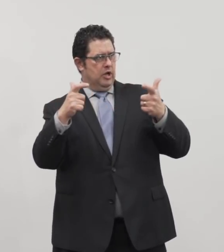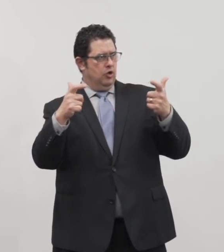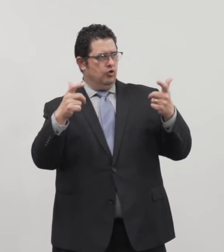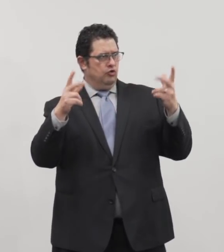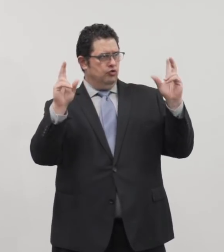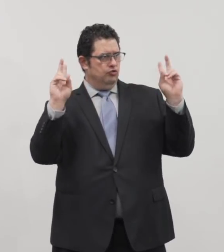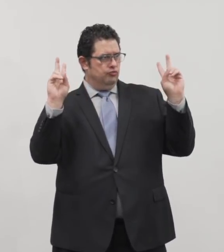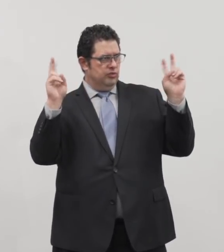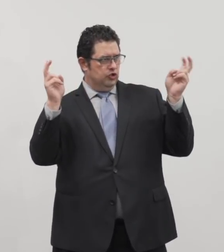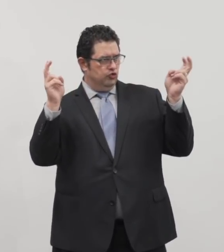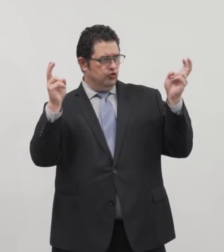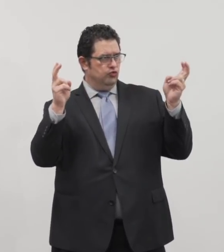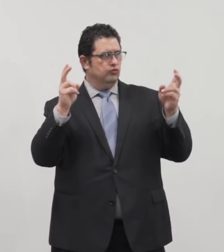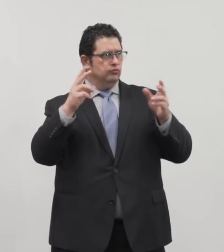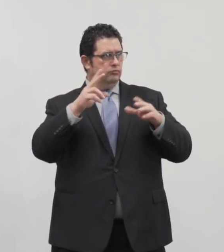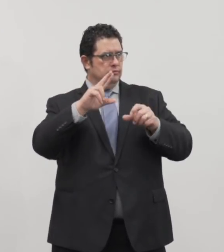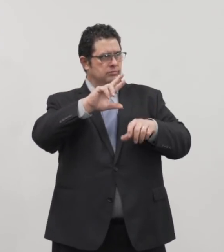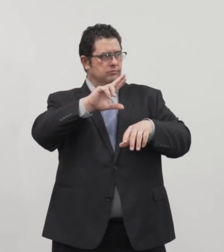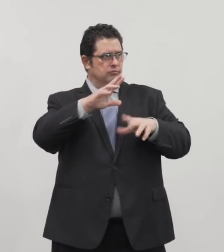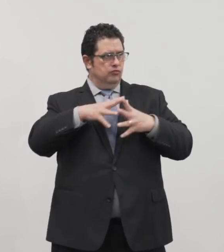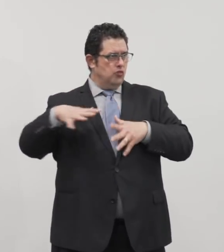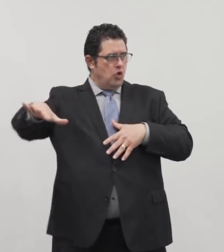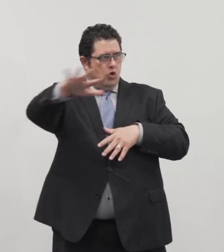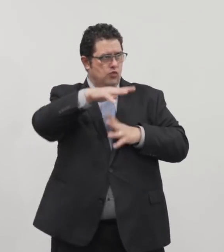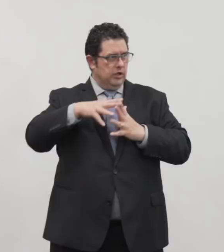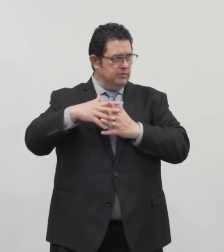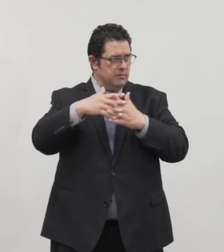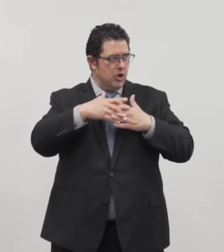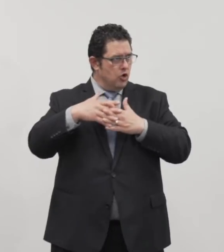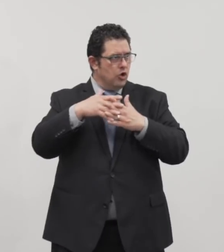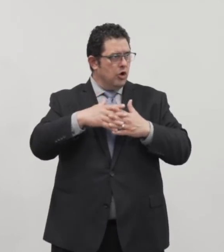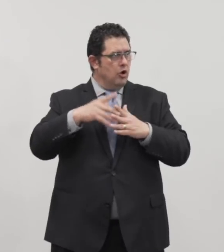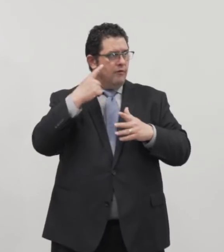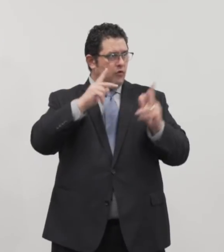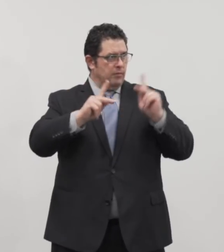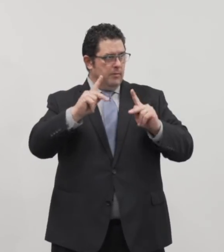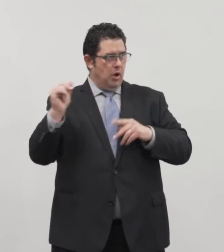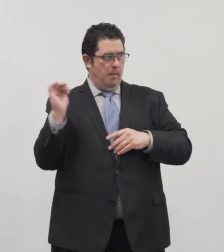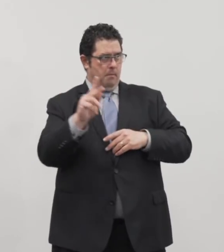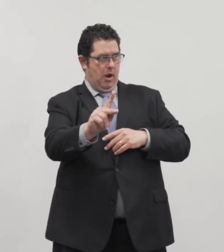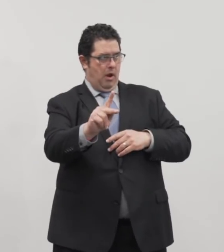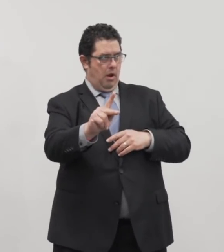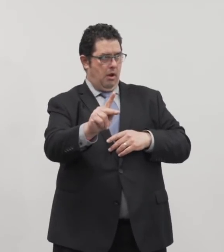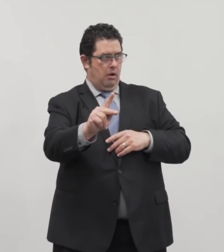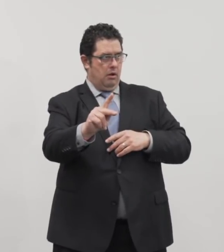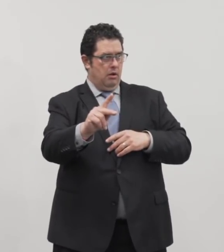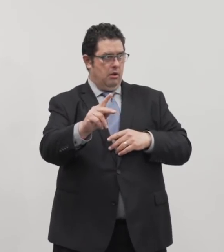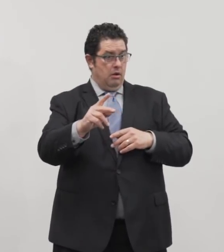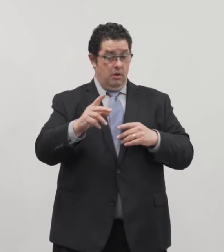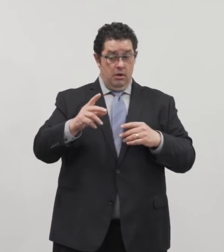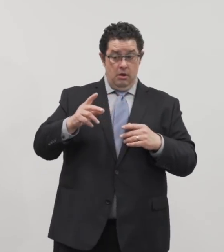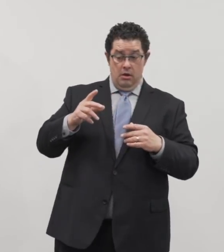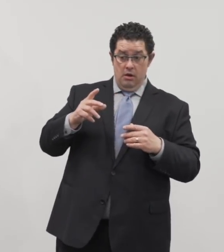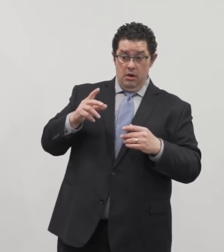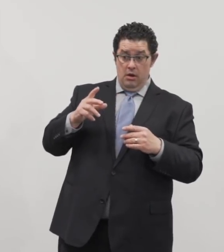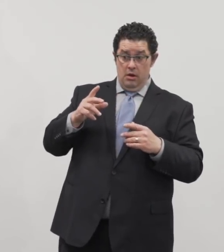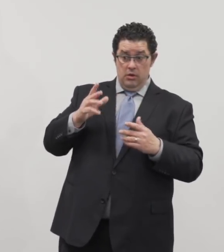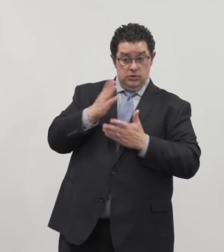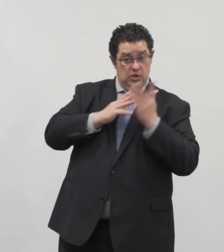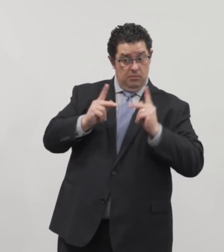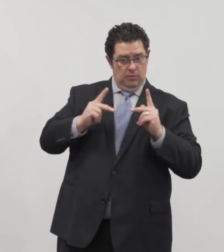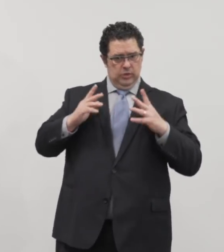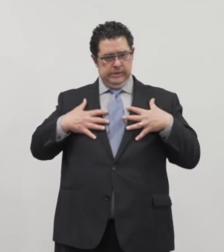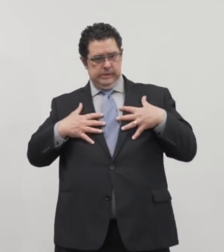as businesses open up and start to tell people to come back. There's the whole question if the people say, no, I don't want to come back,